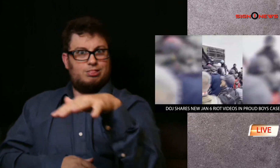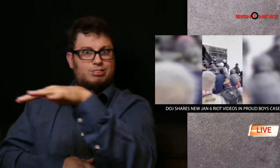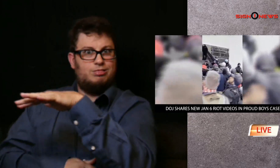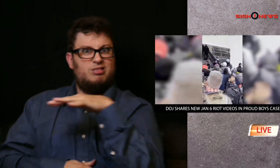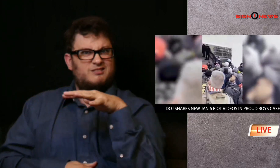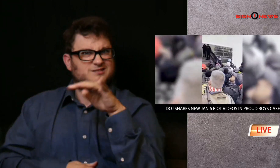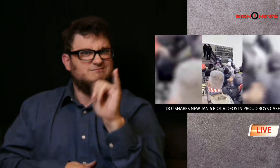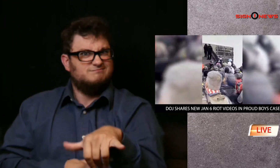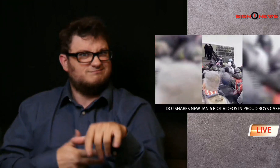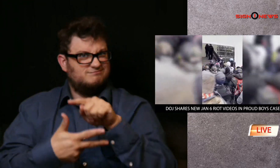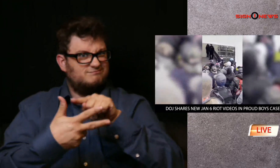stormed the building.